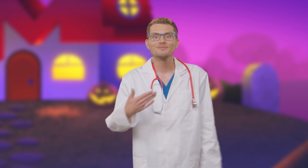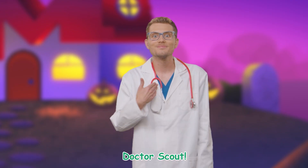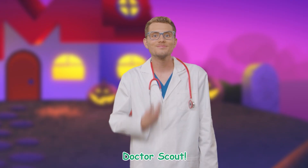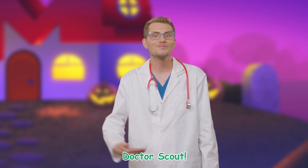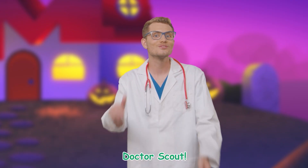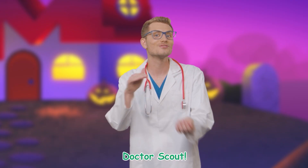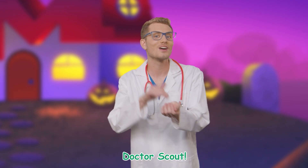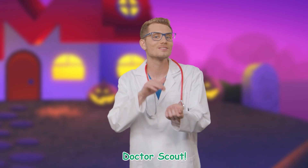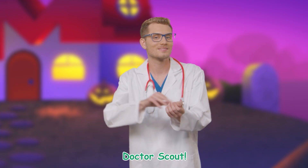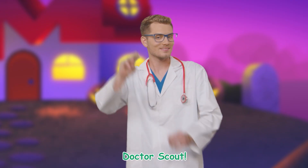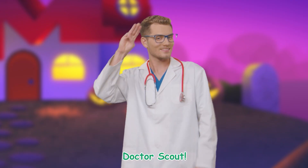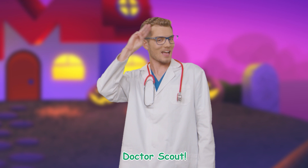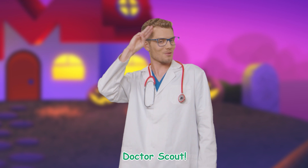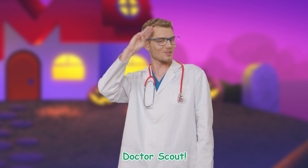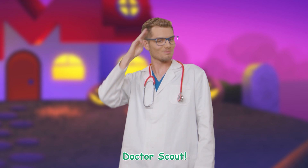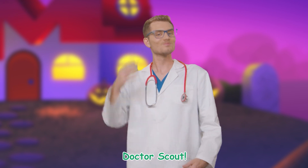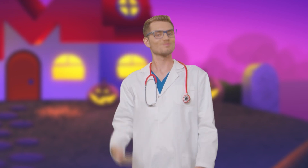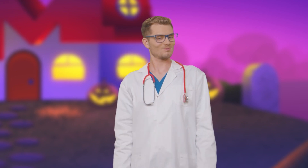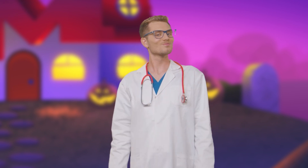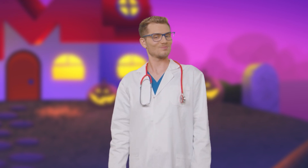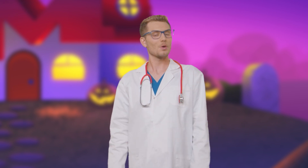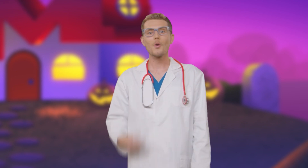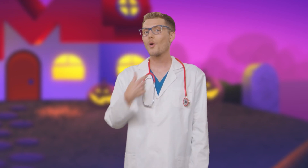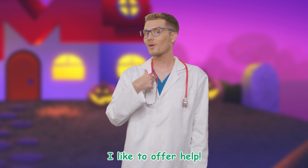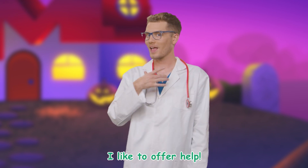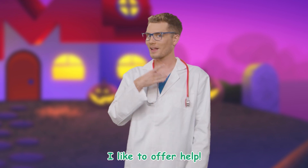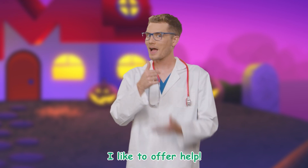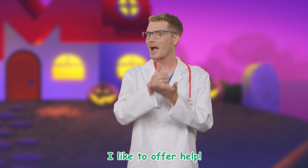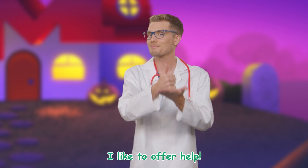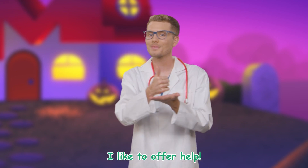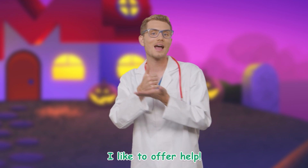Dr. Scout! I like to offer help!